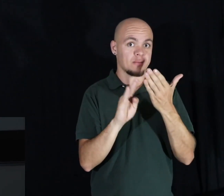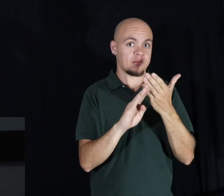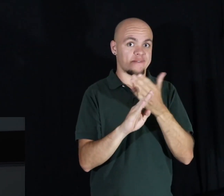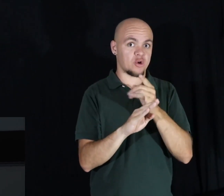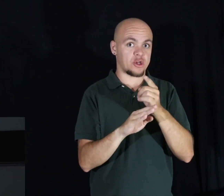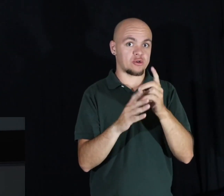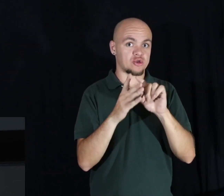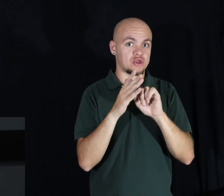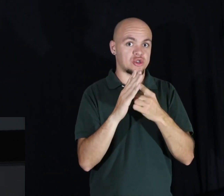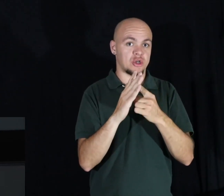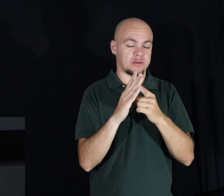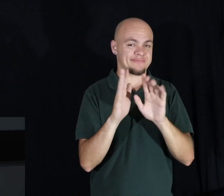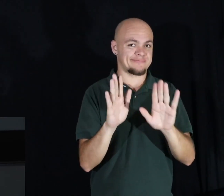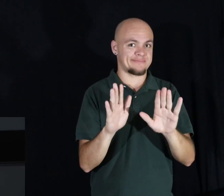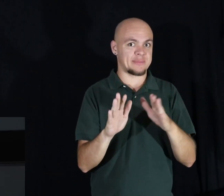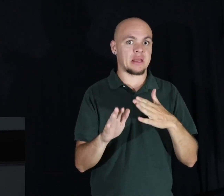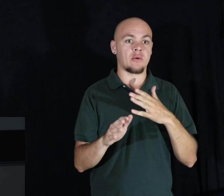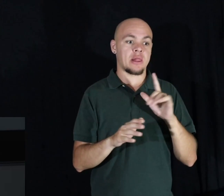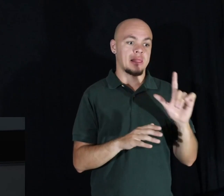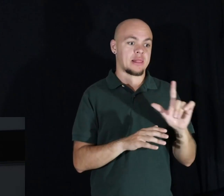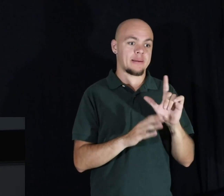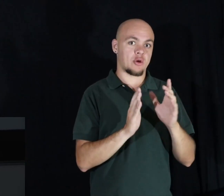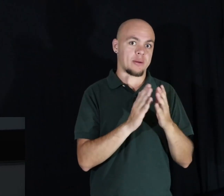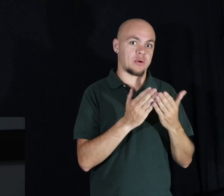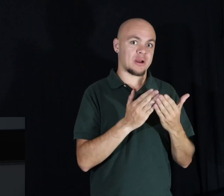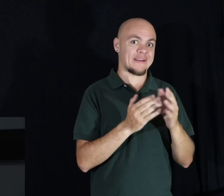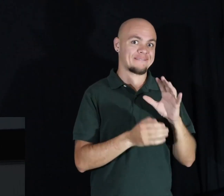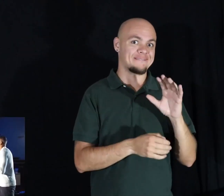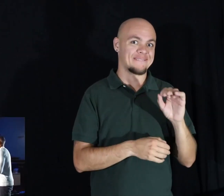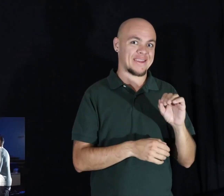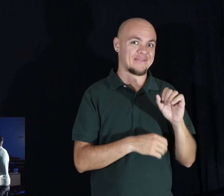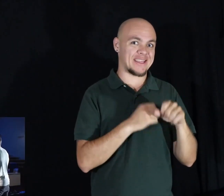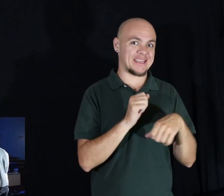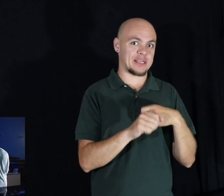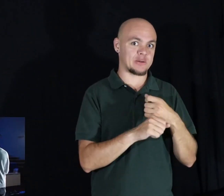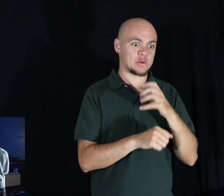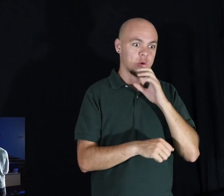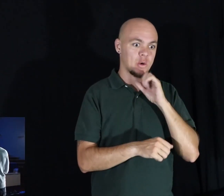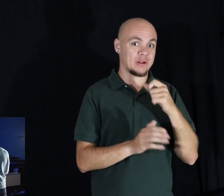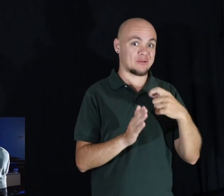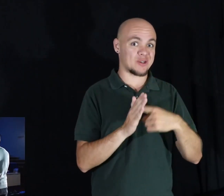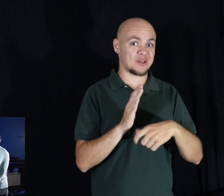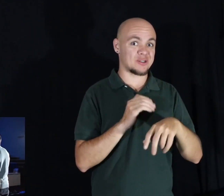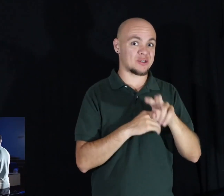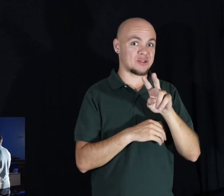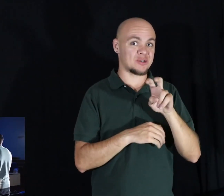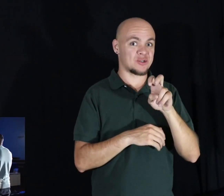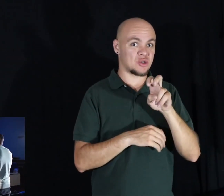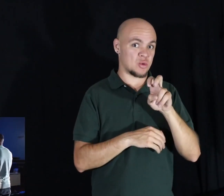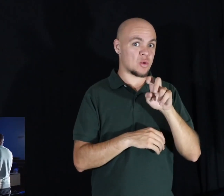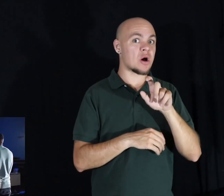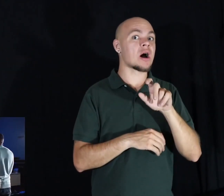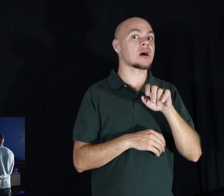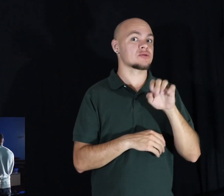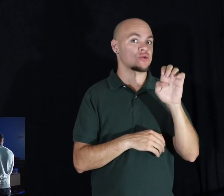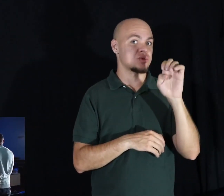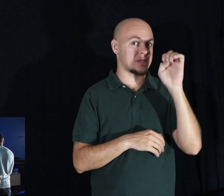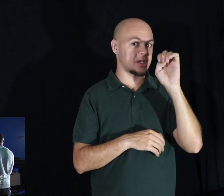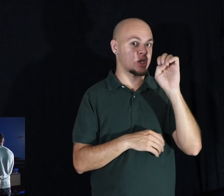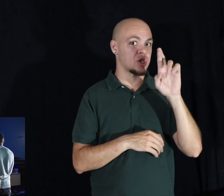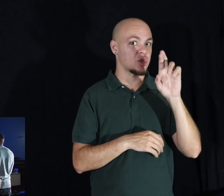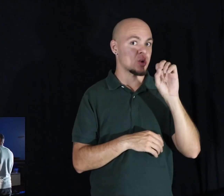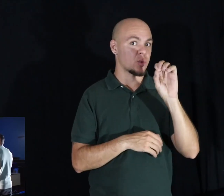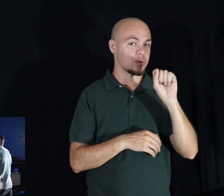it. Don't do what I did with a library book that was 50 years old because it will cost you 200 pounds to replace. An expensive lesson,